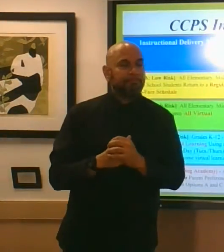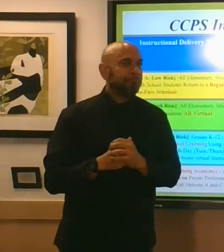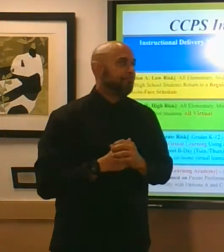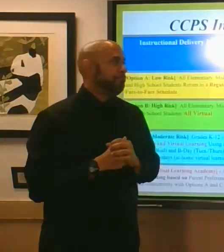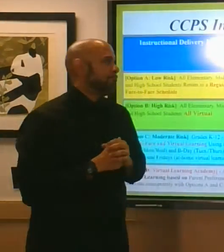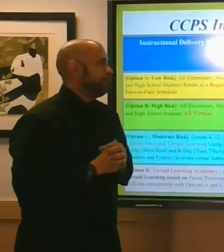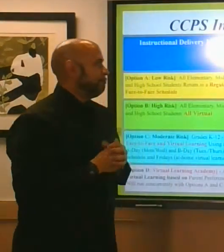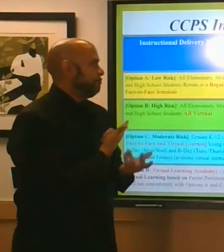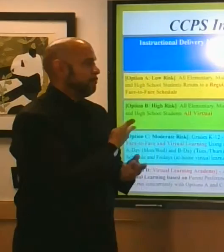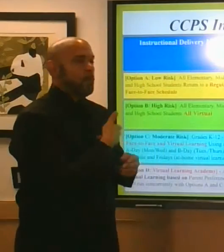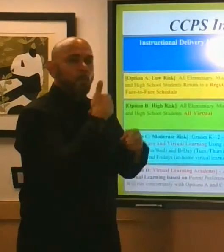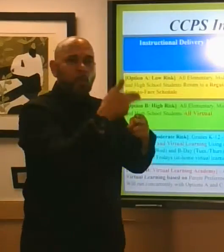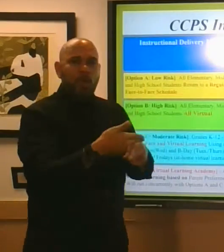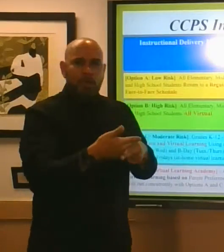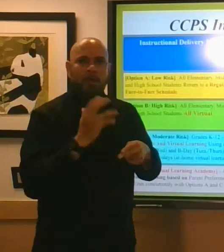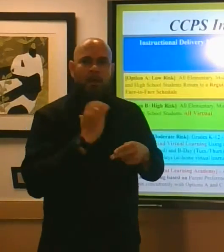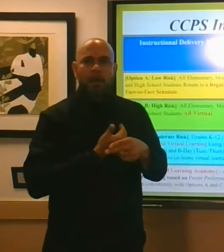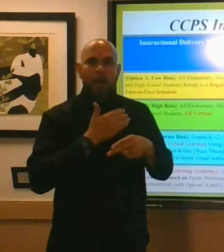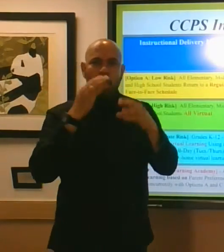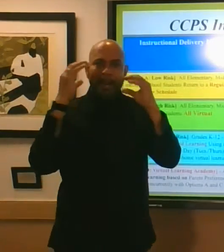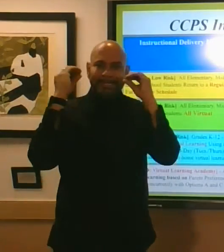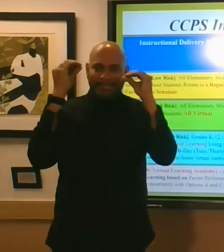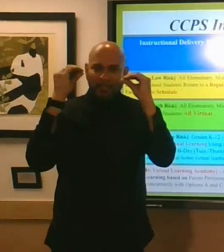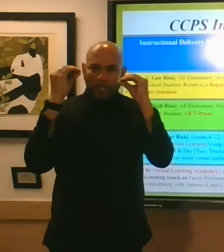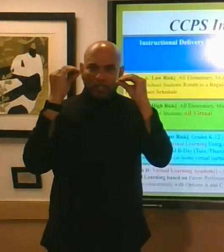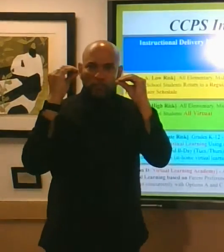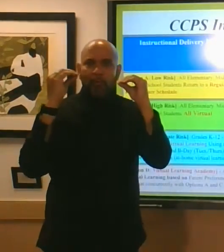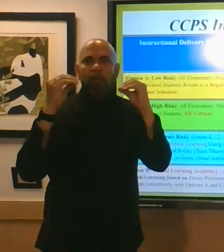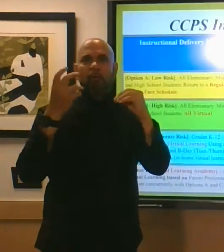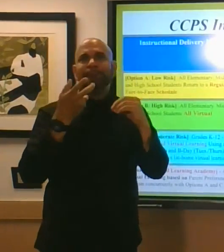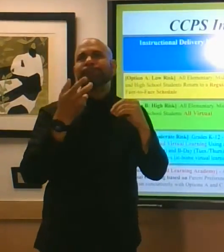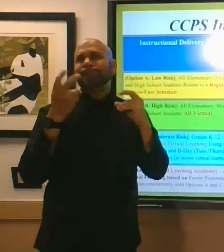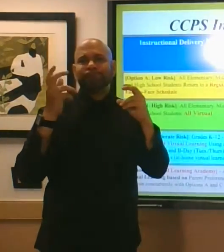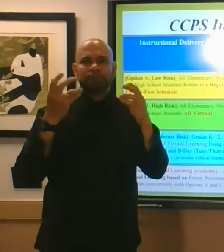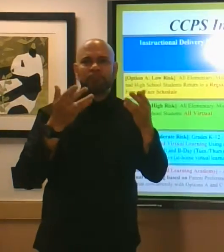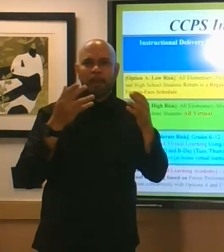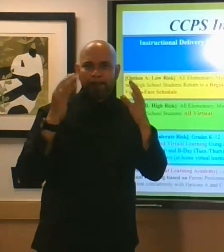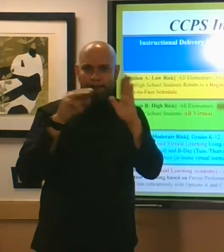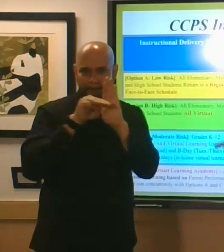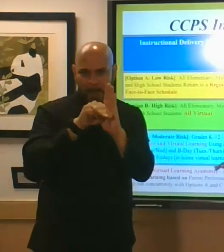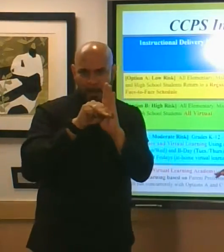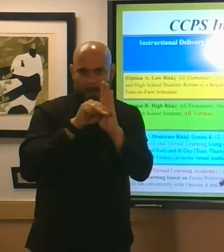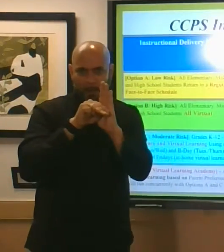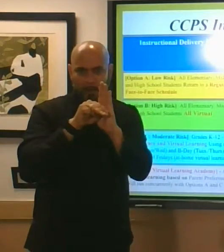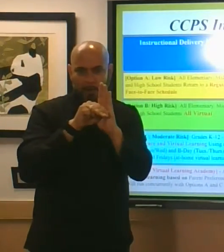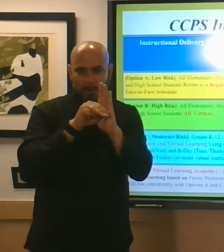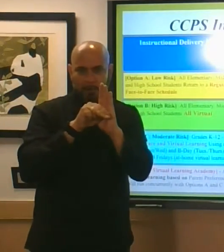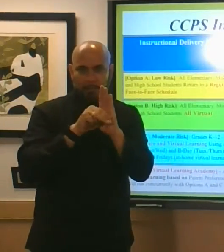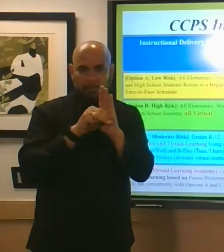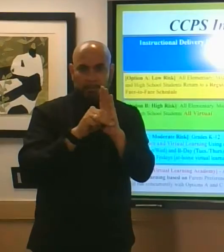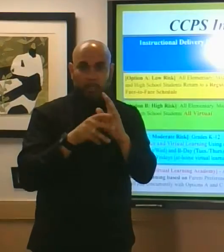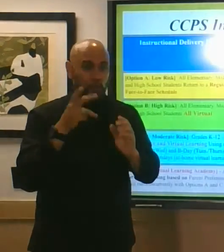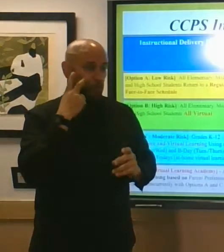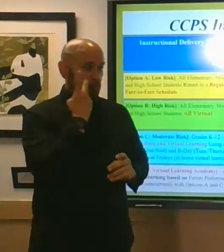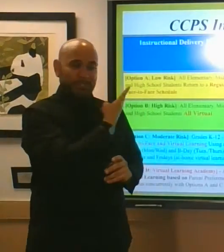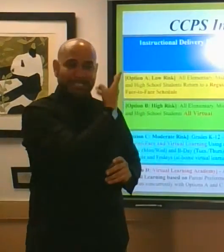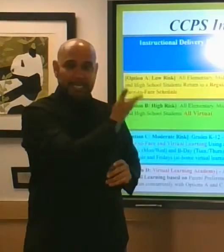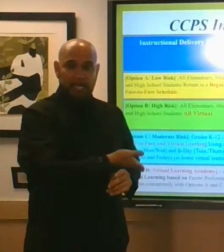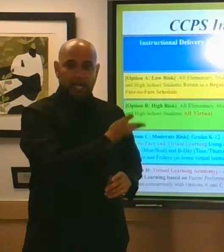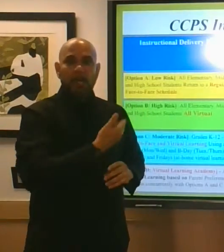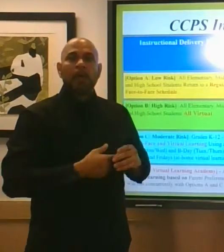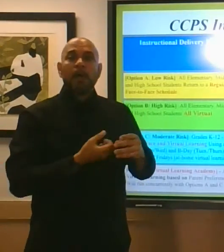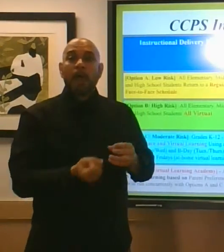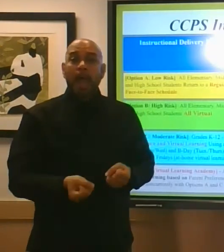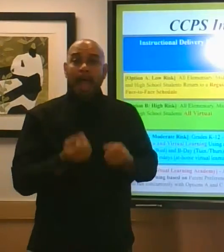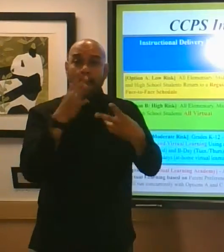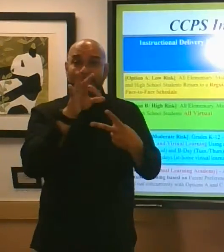we call these our instructional delivery models there are four options four options